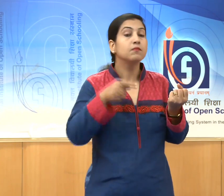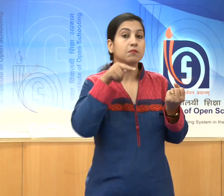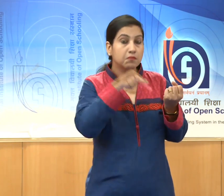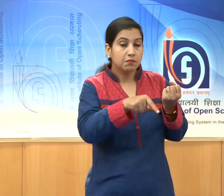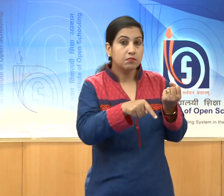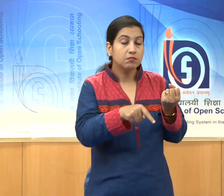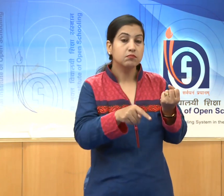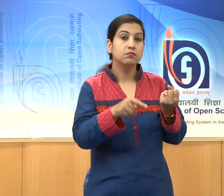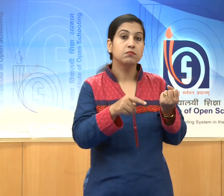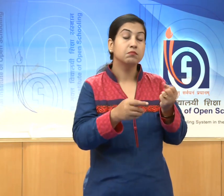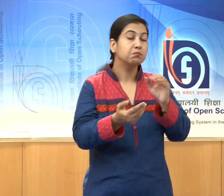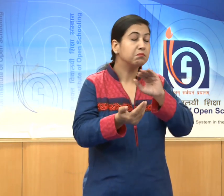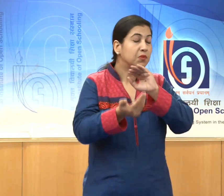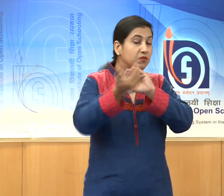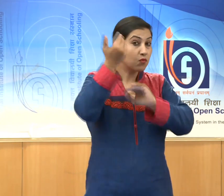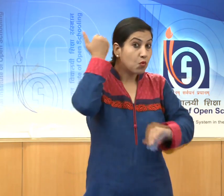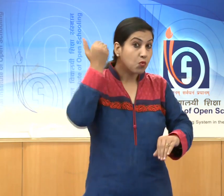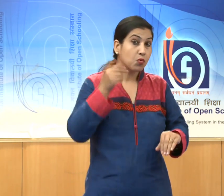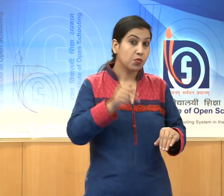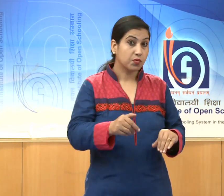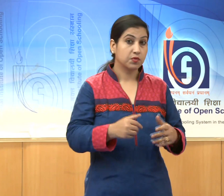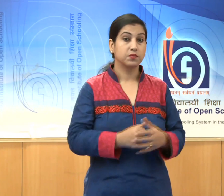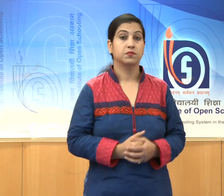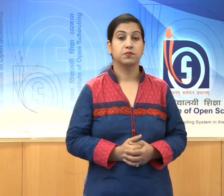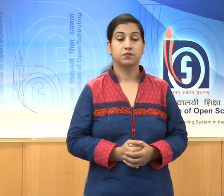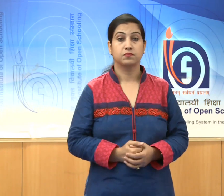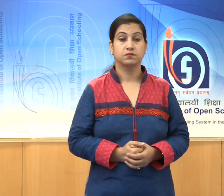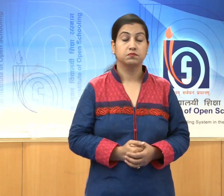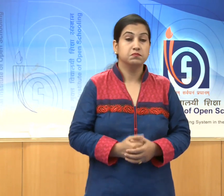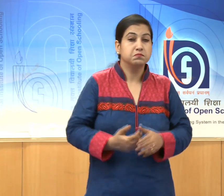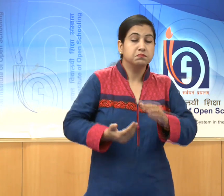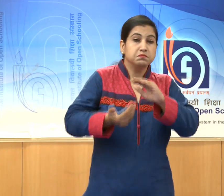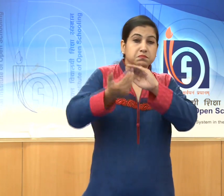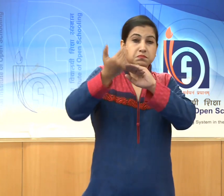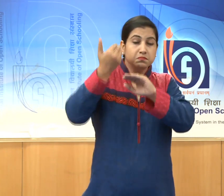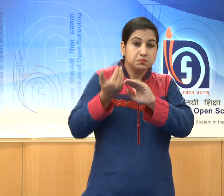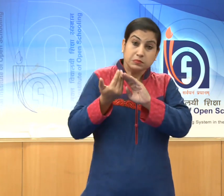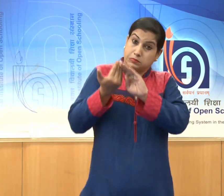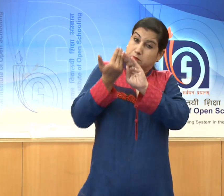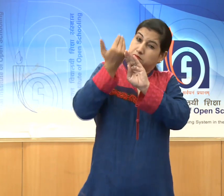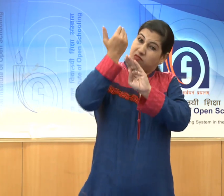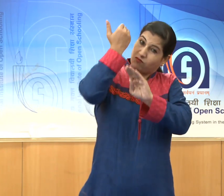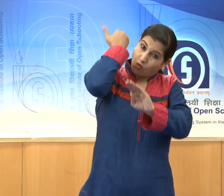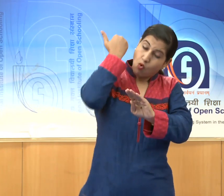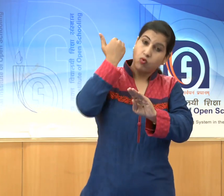extended beyond the basin